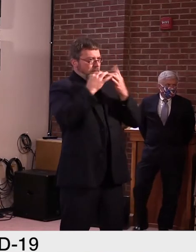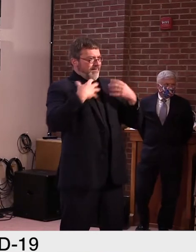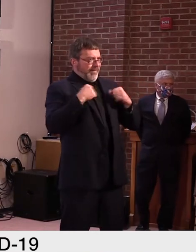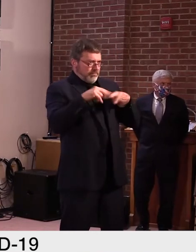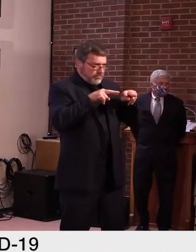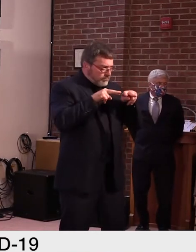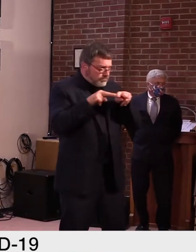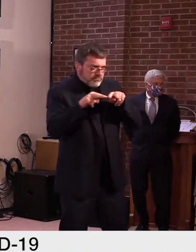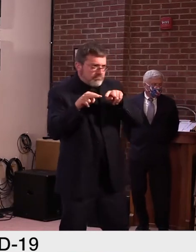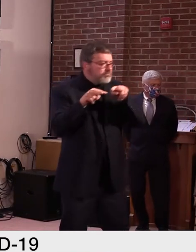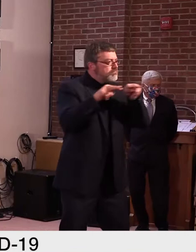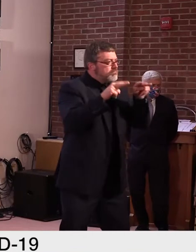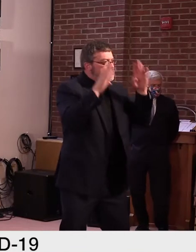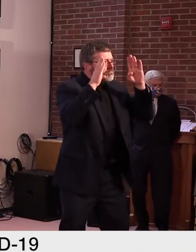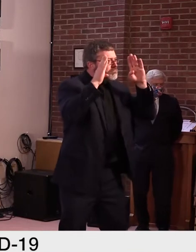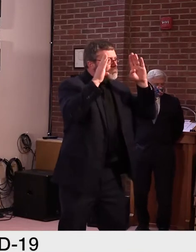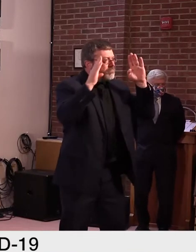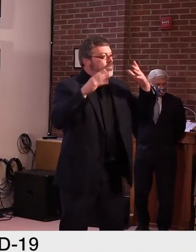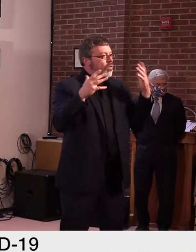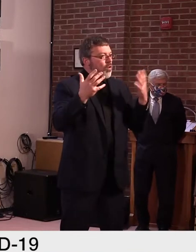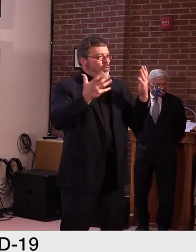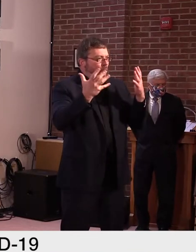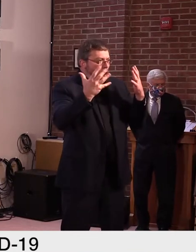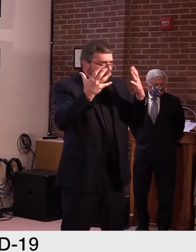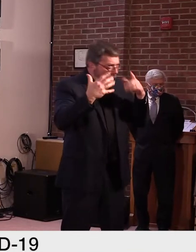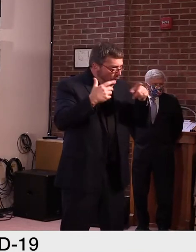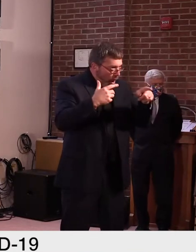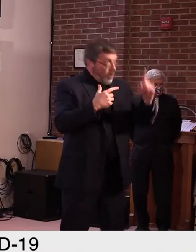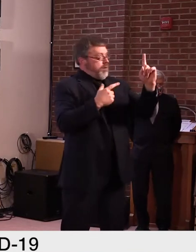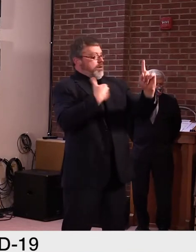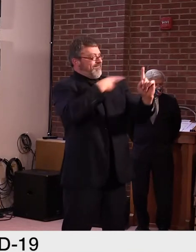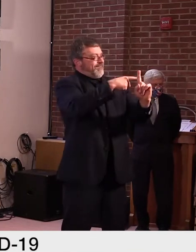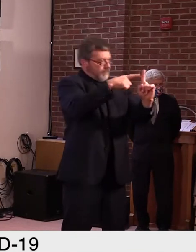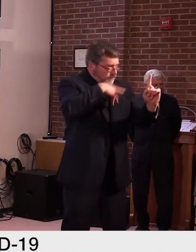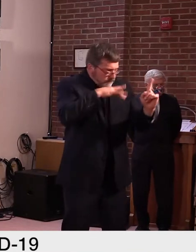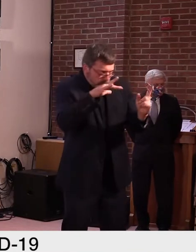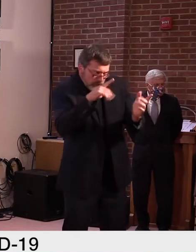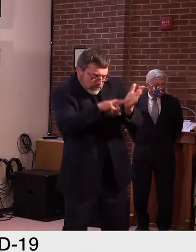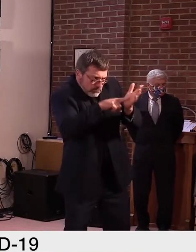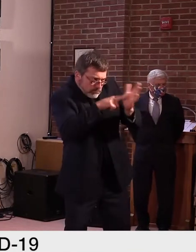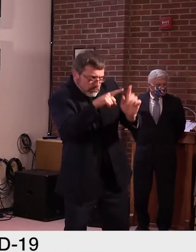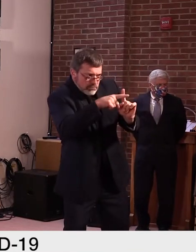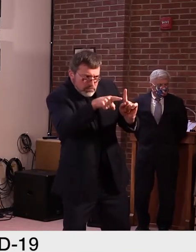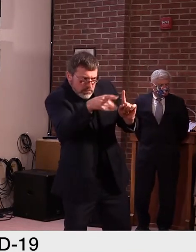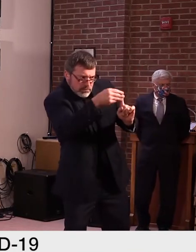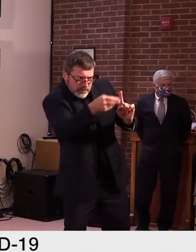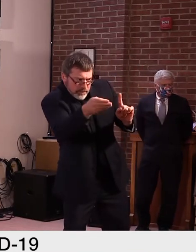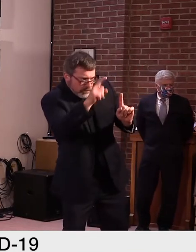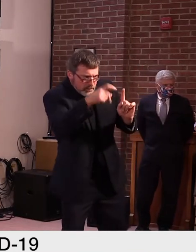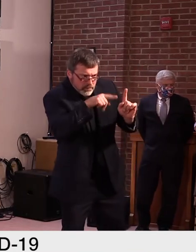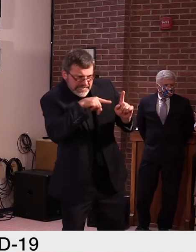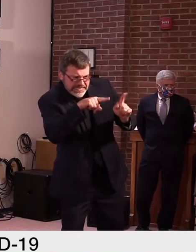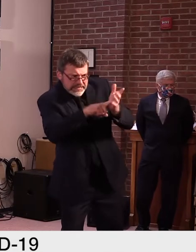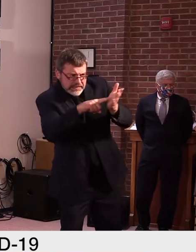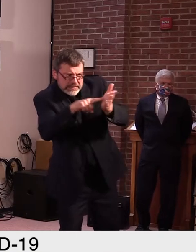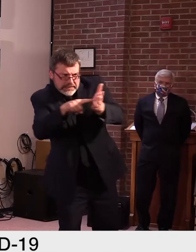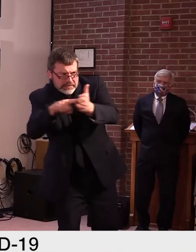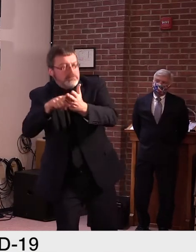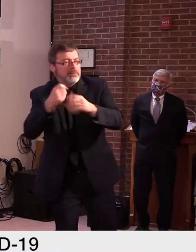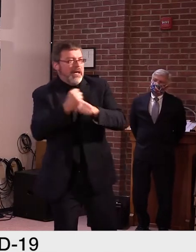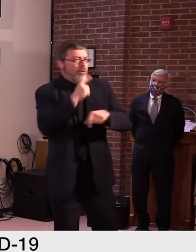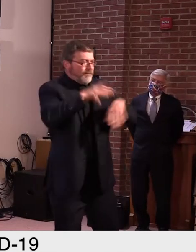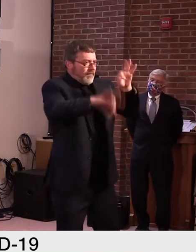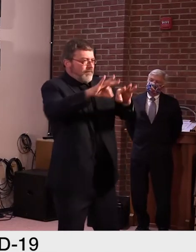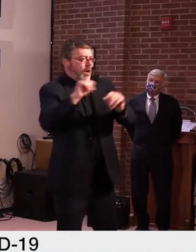but that is a rather favorable forecast at this point. Turning to our four restart metrics, we'll just